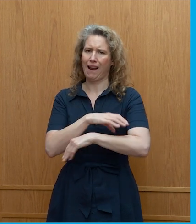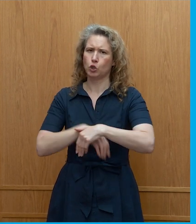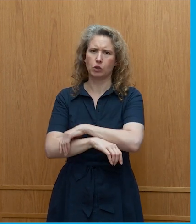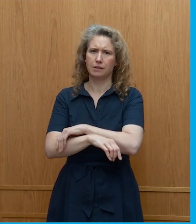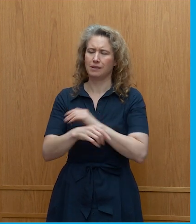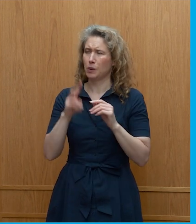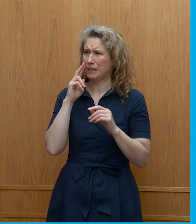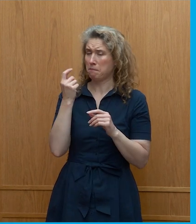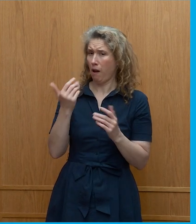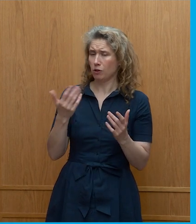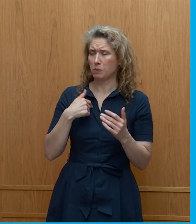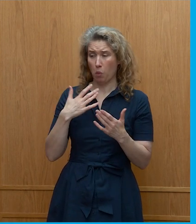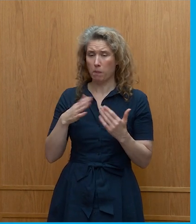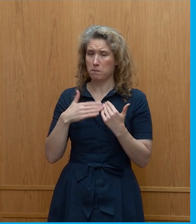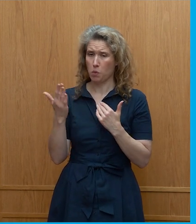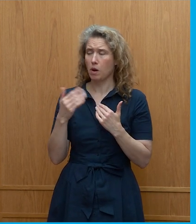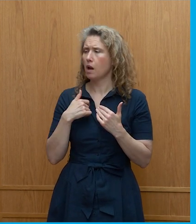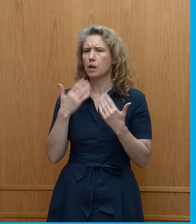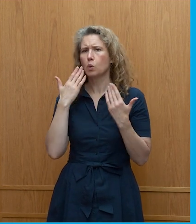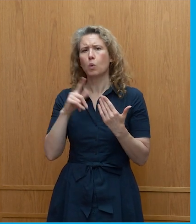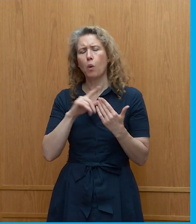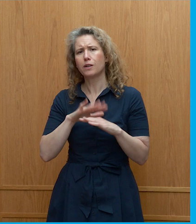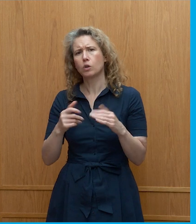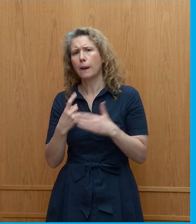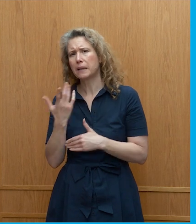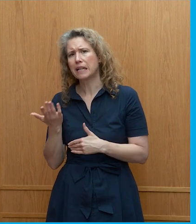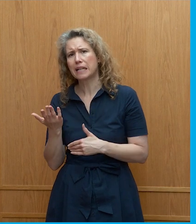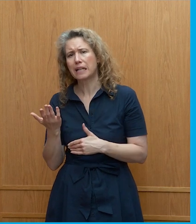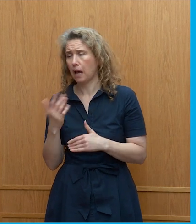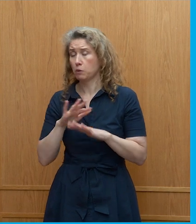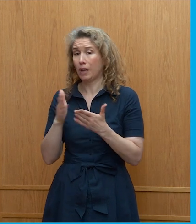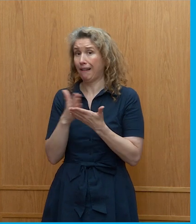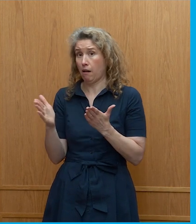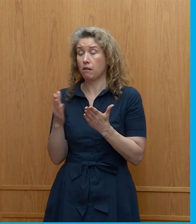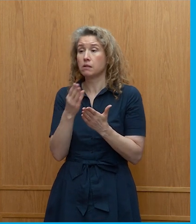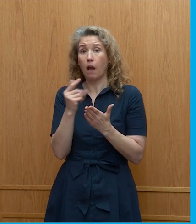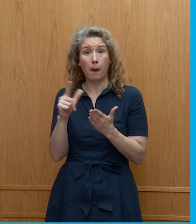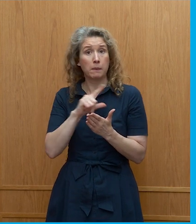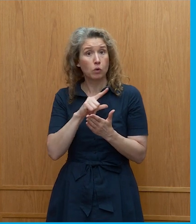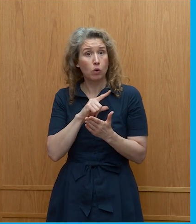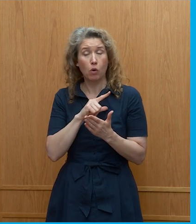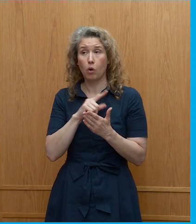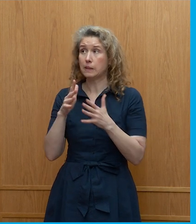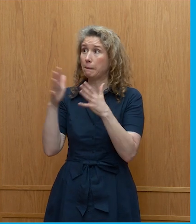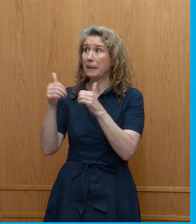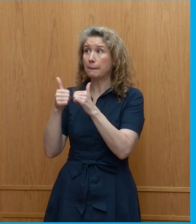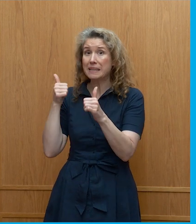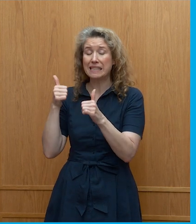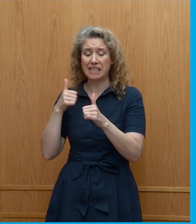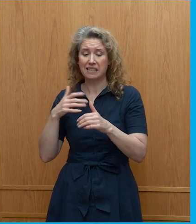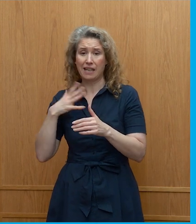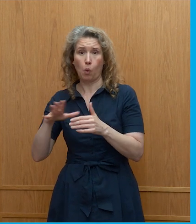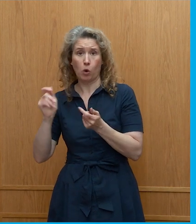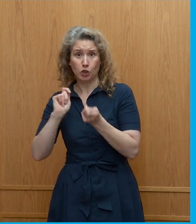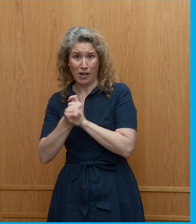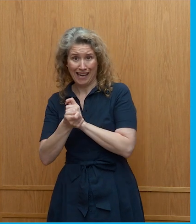and it's not quite clear to me why it's not happening some of it may be because of big business not wanting change